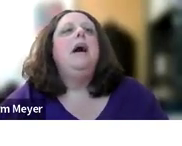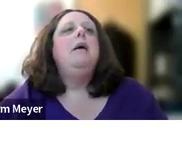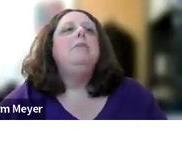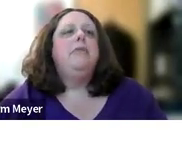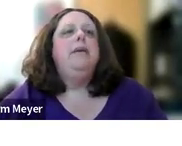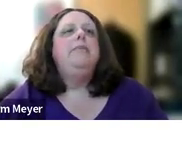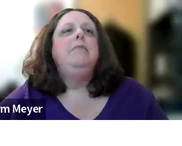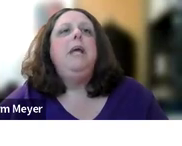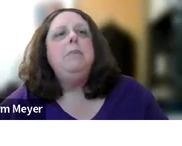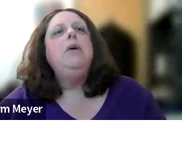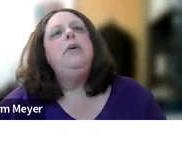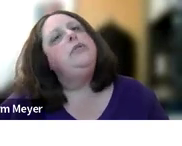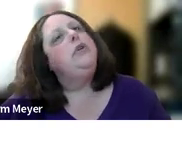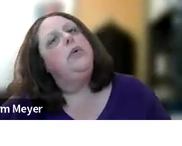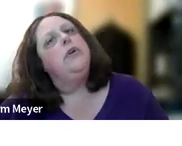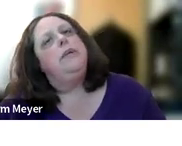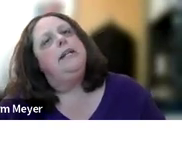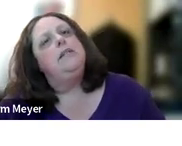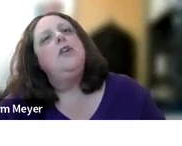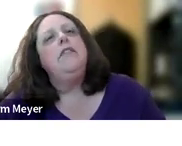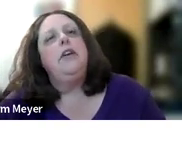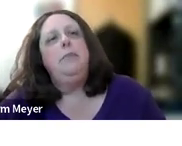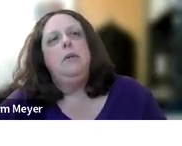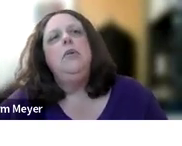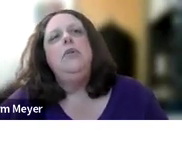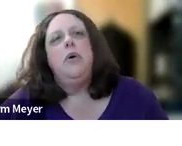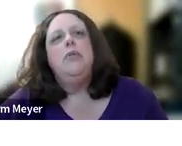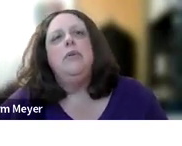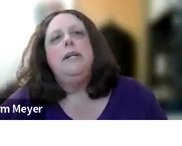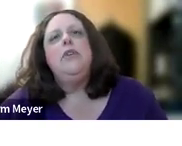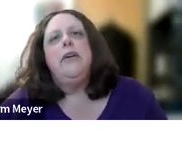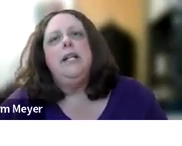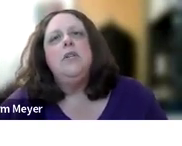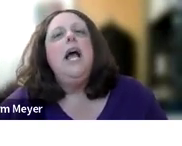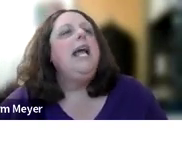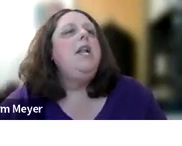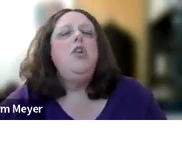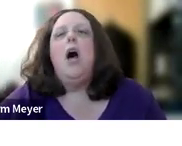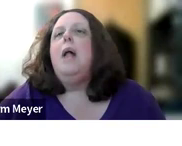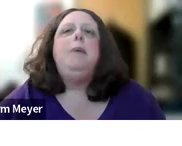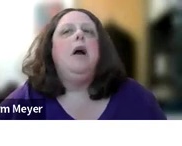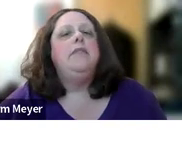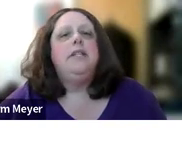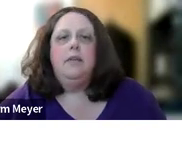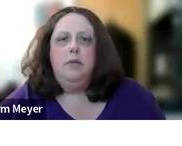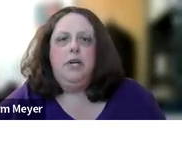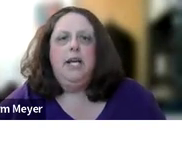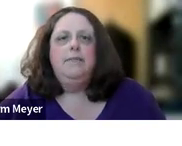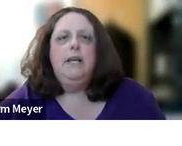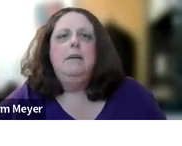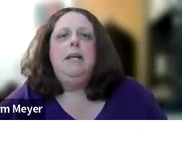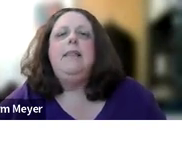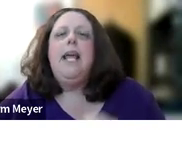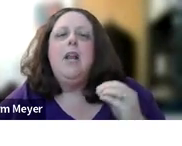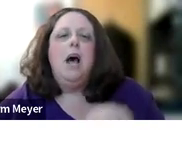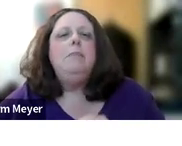Okay. Number three, people who use cochlear implants, deaf and hard of hearing people who use cochlear implants or hearing aids cannot be part of the deaf community,